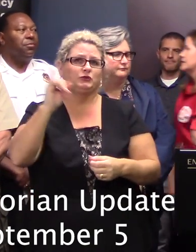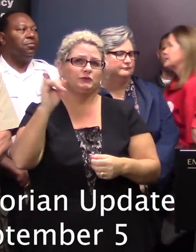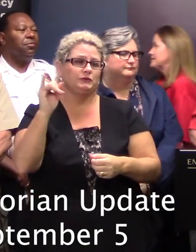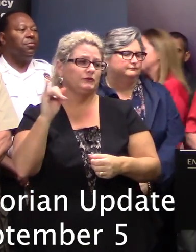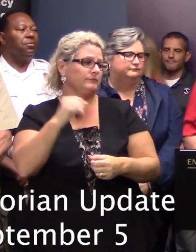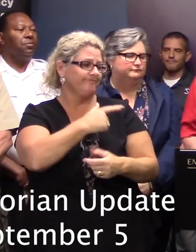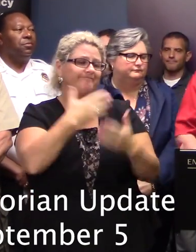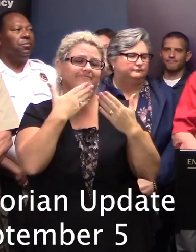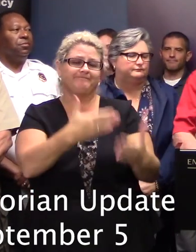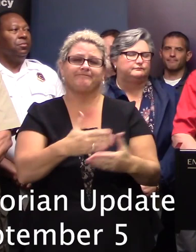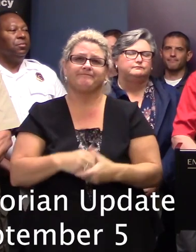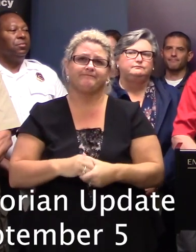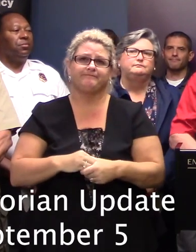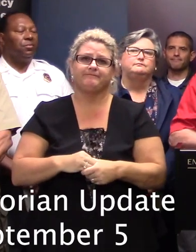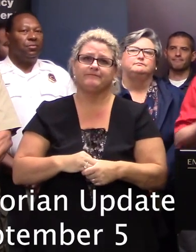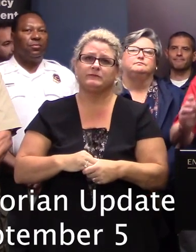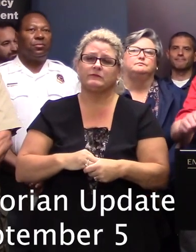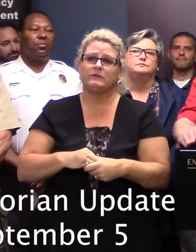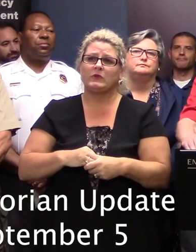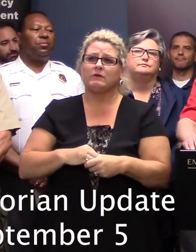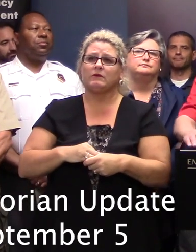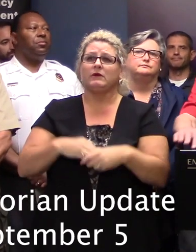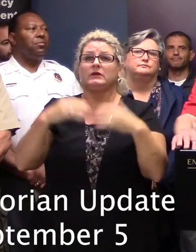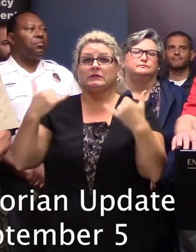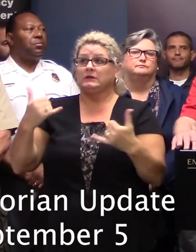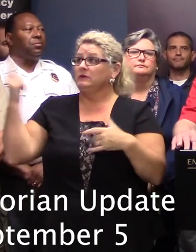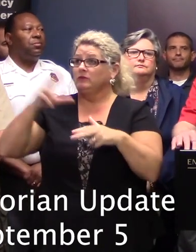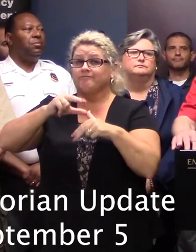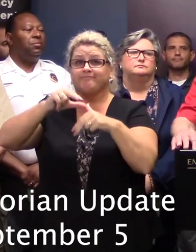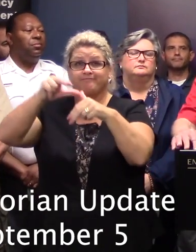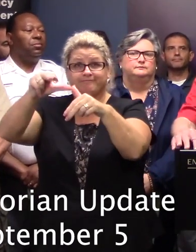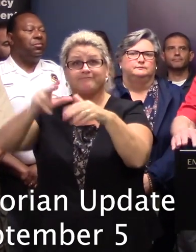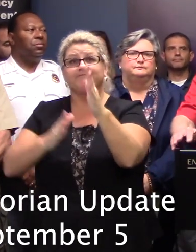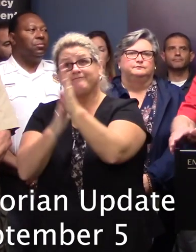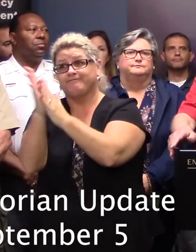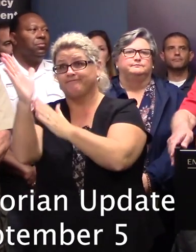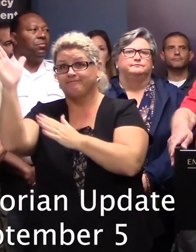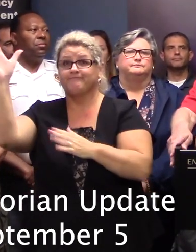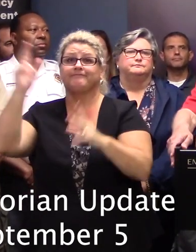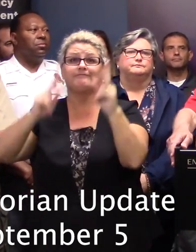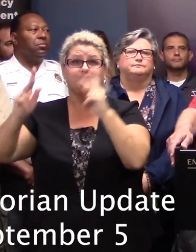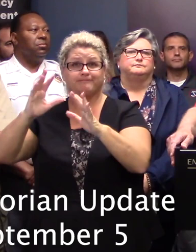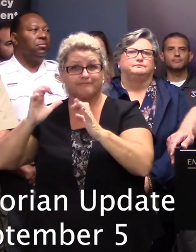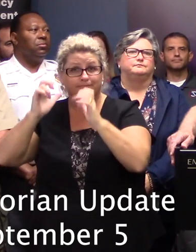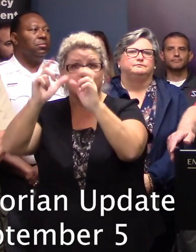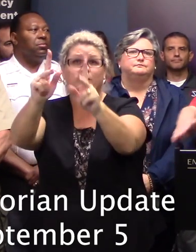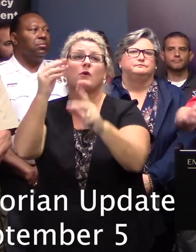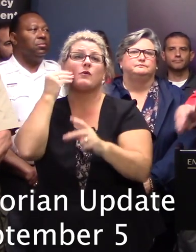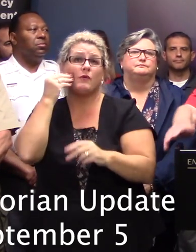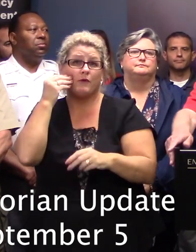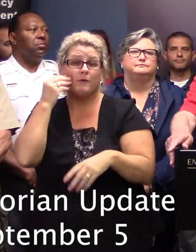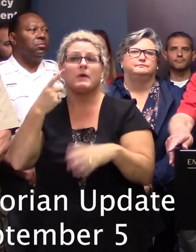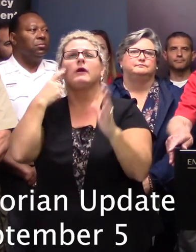Thank you, Governor. As the storm passes by and people return to their homes and